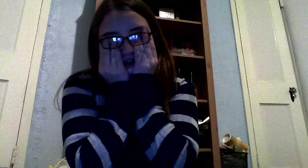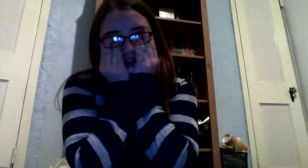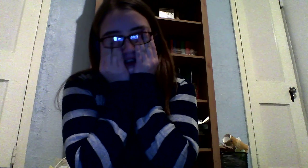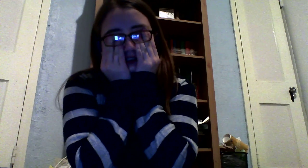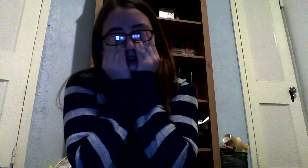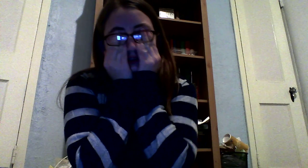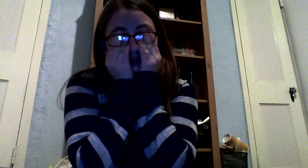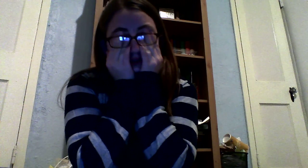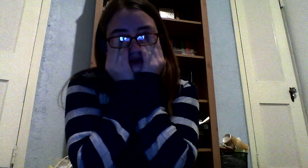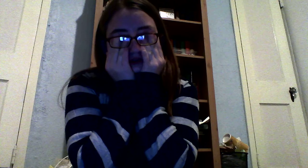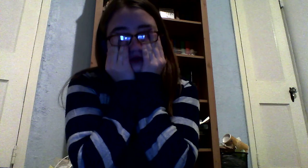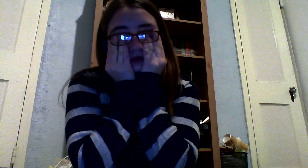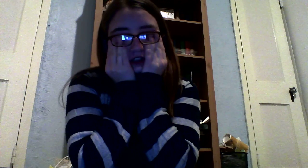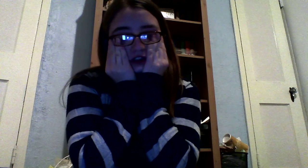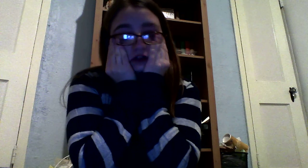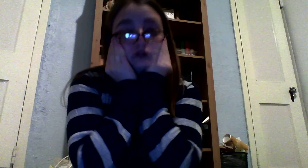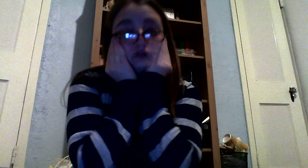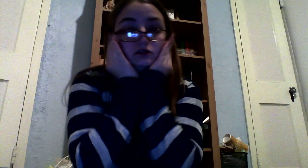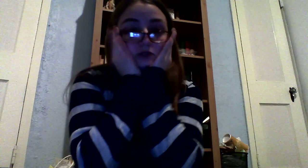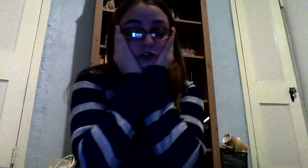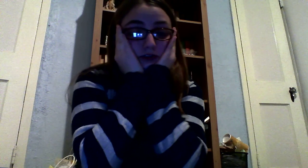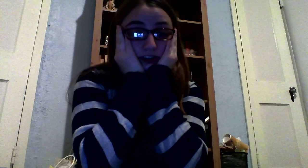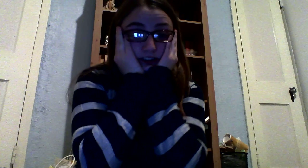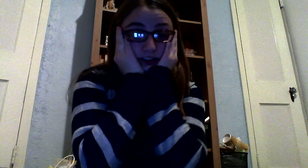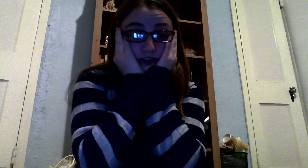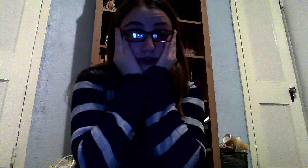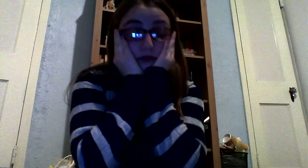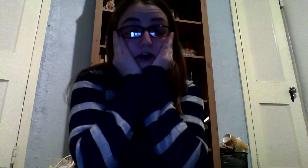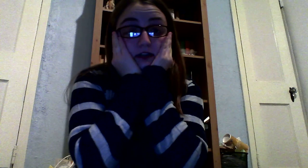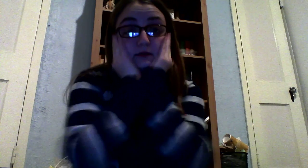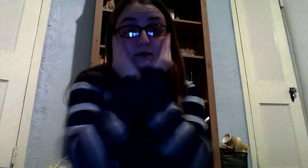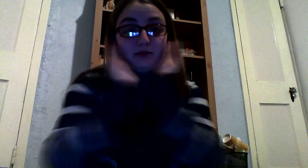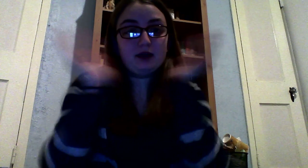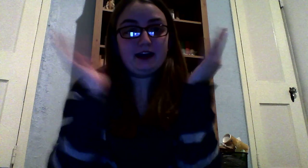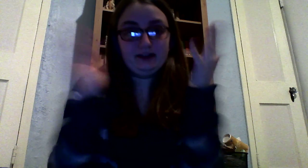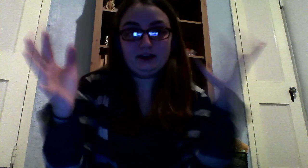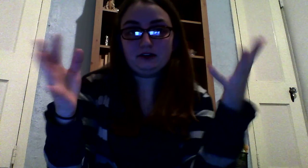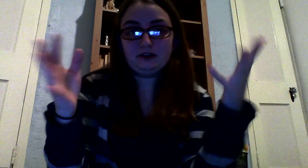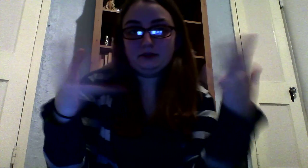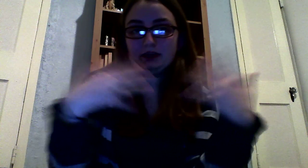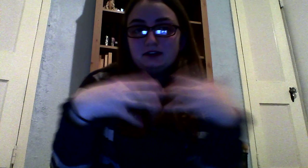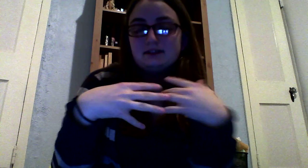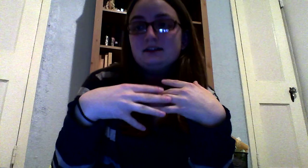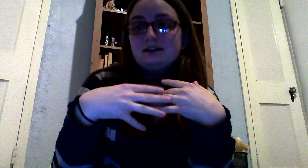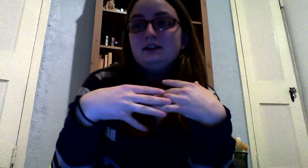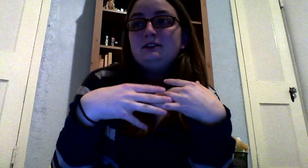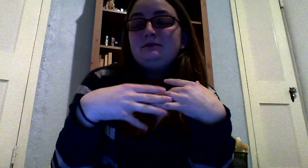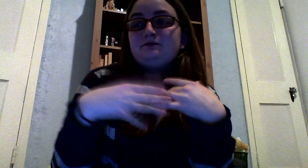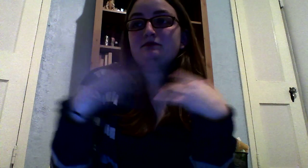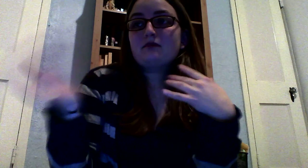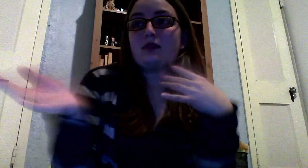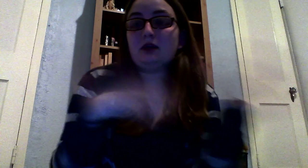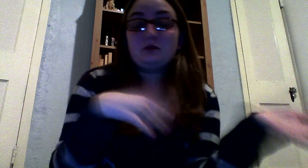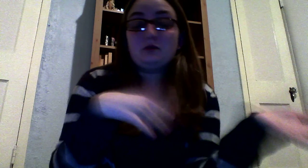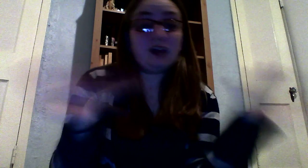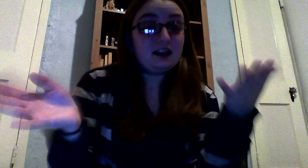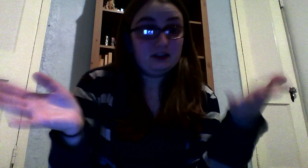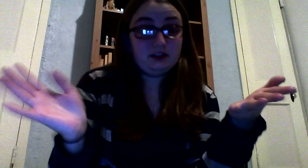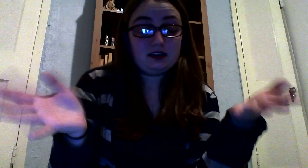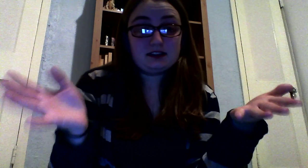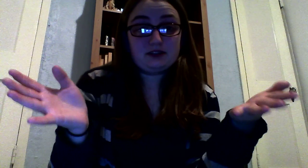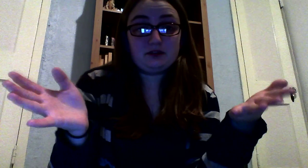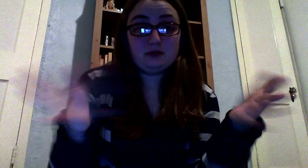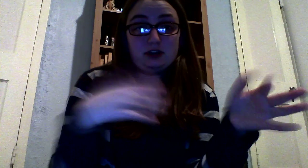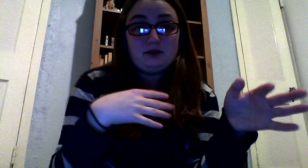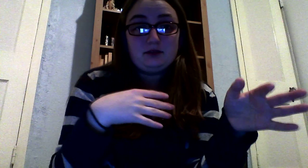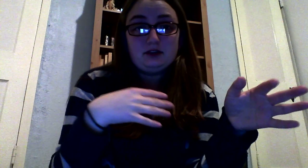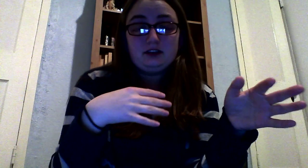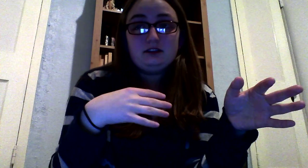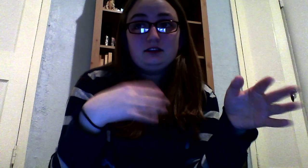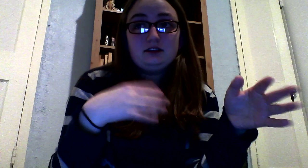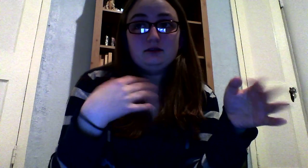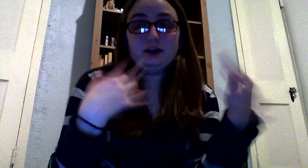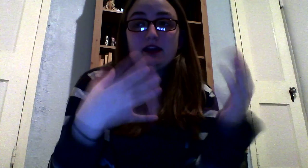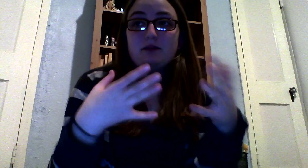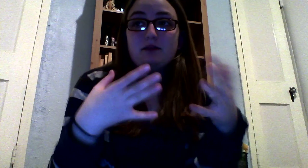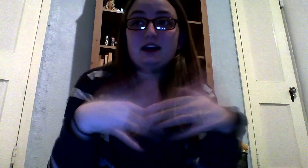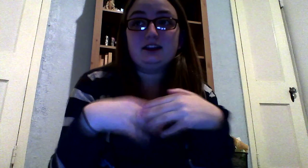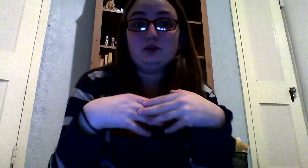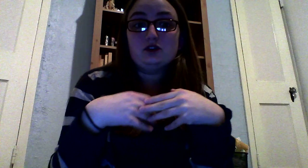crazy, and just so much stuff, so much, like the homework has been piling on because, I mean, had a good Thanksgiving break, but we came back and there